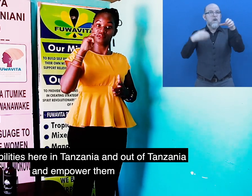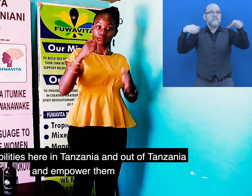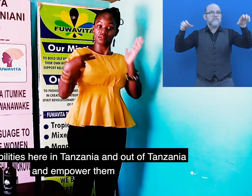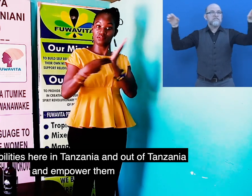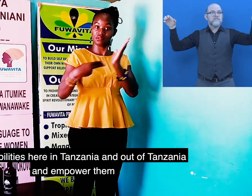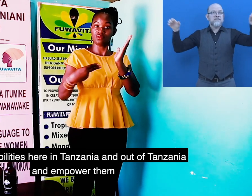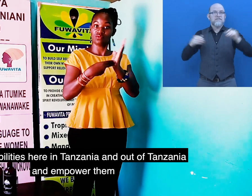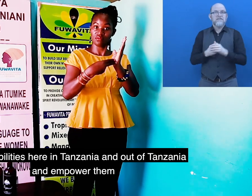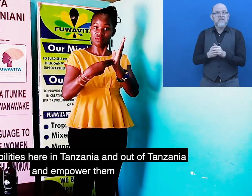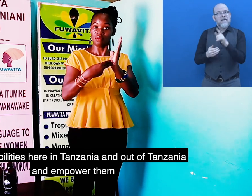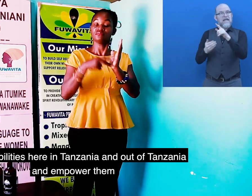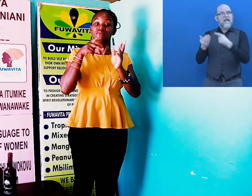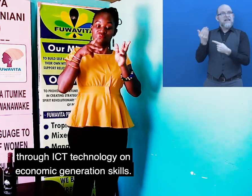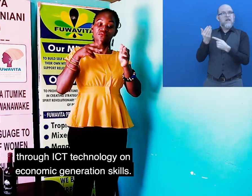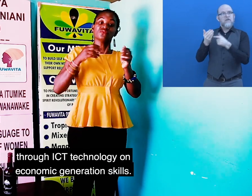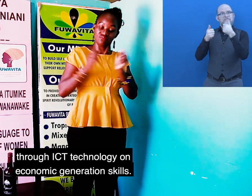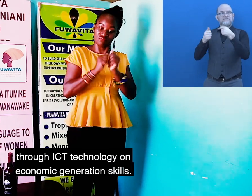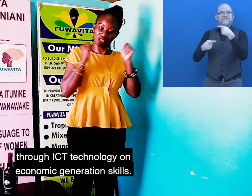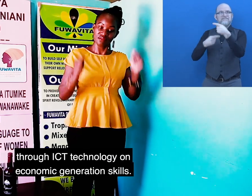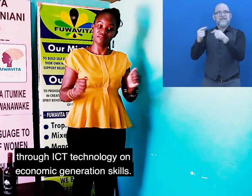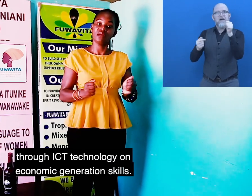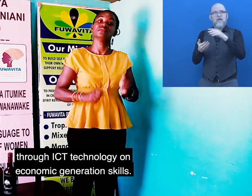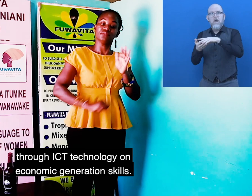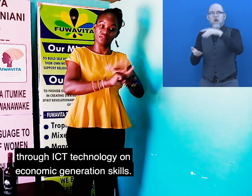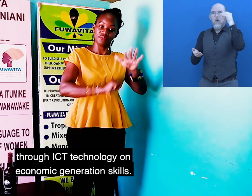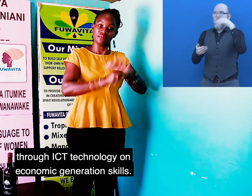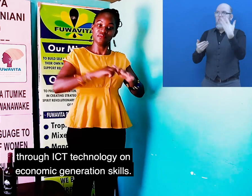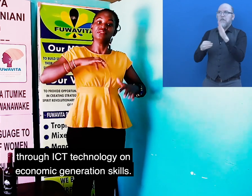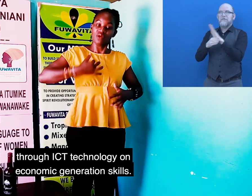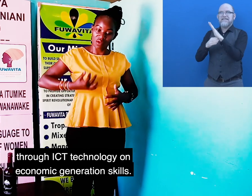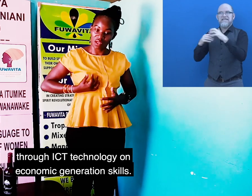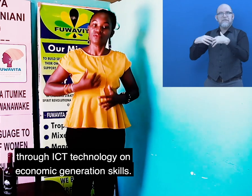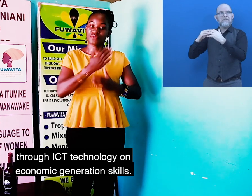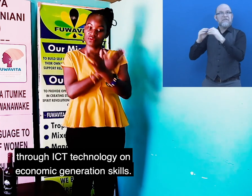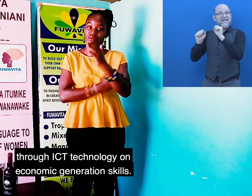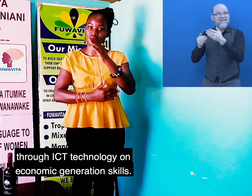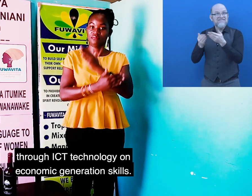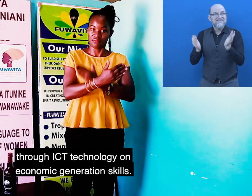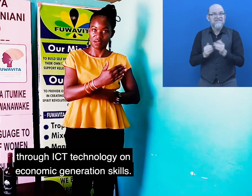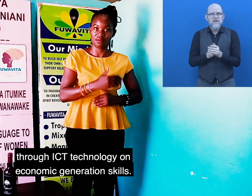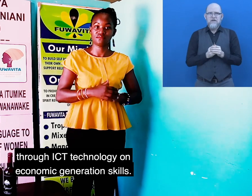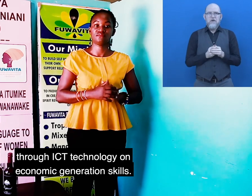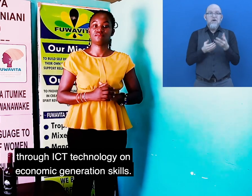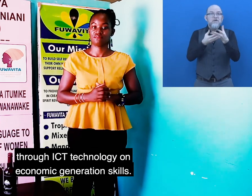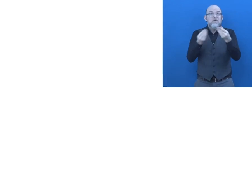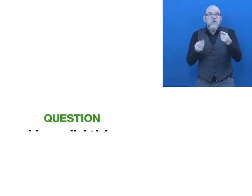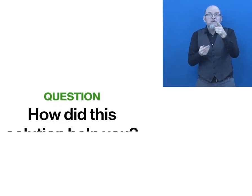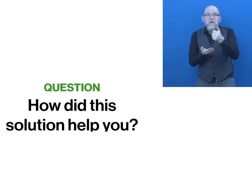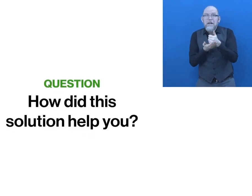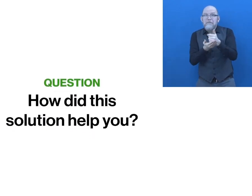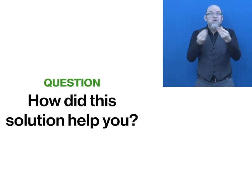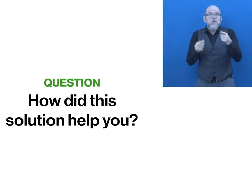and empower them through IST technology on economic generation skills.